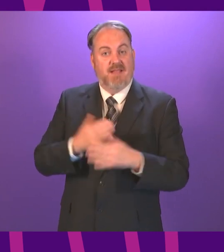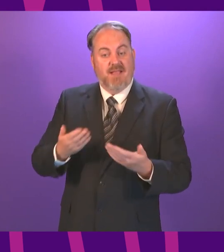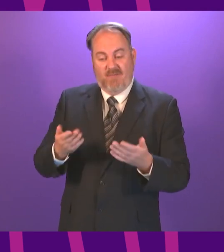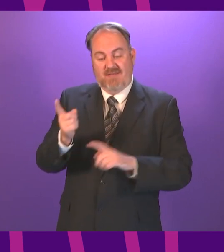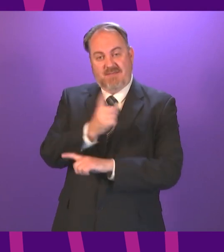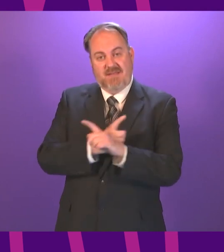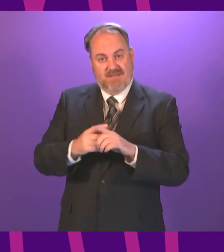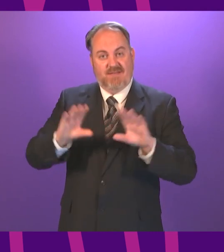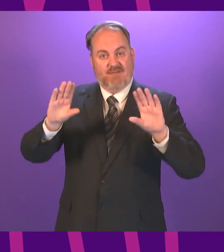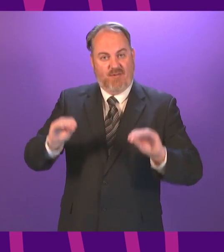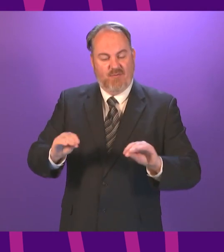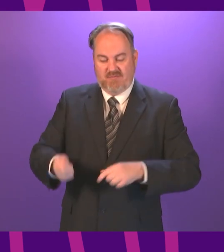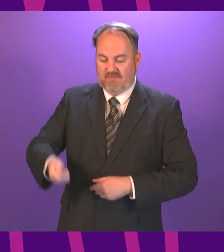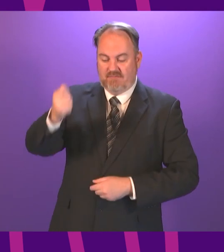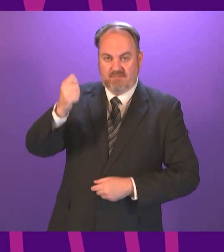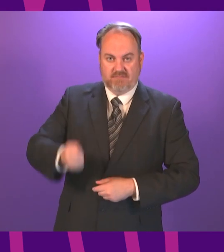close this meeting.